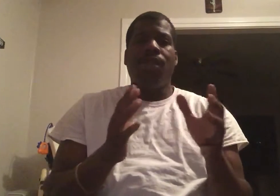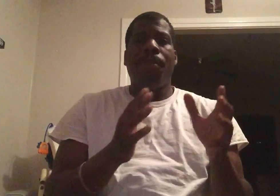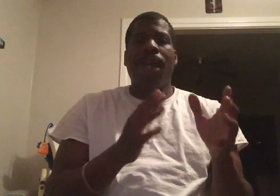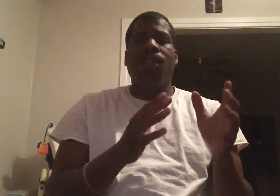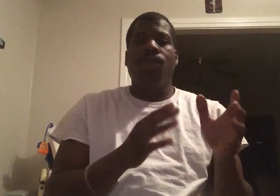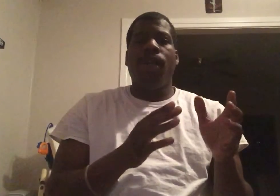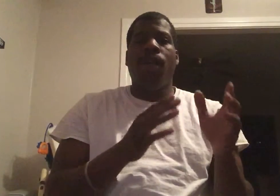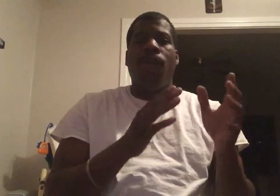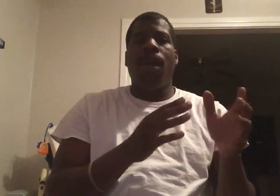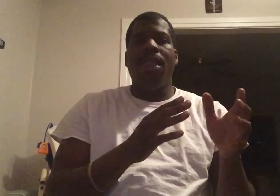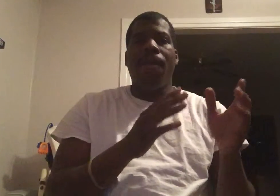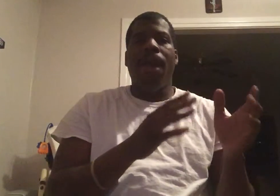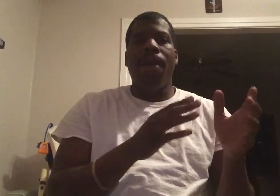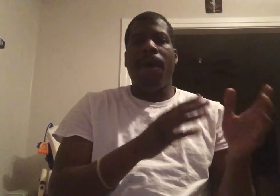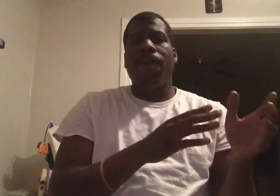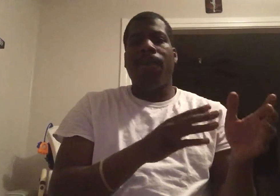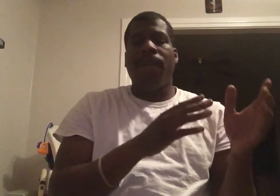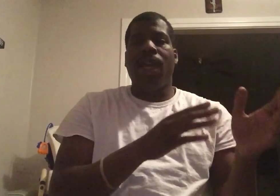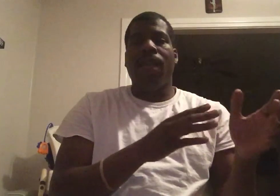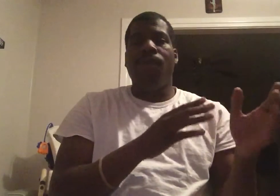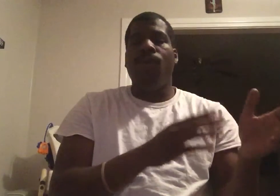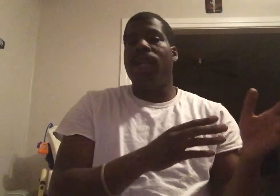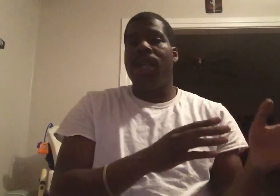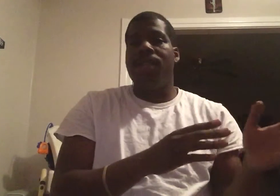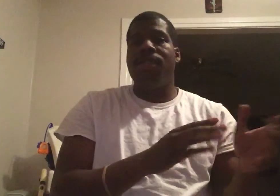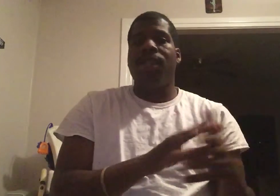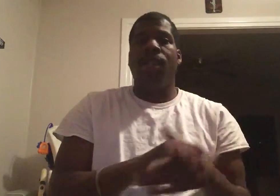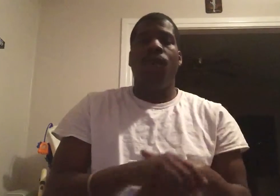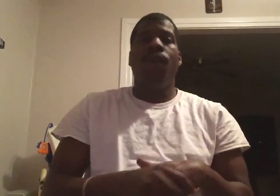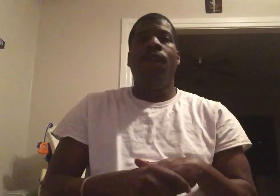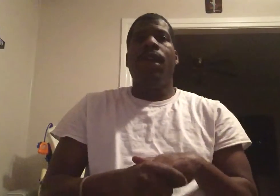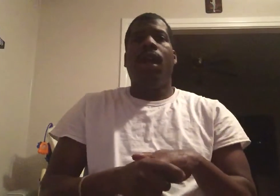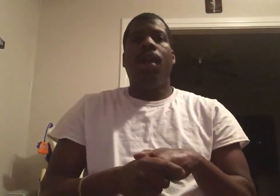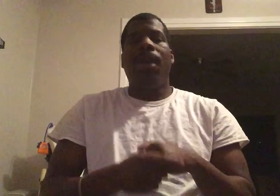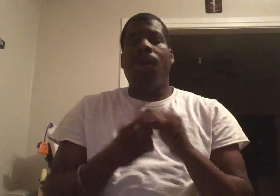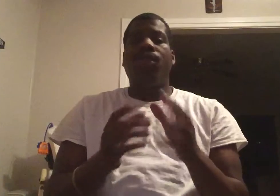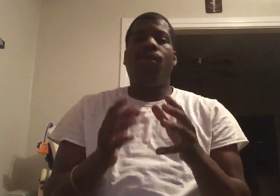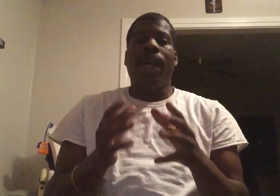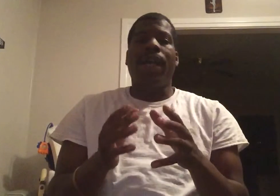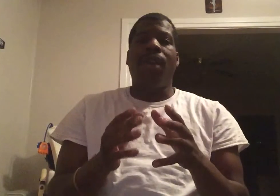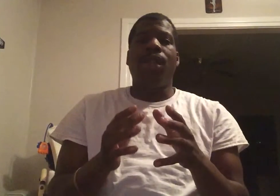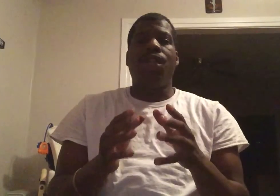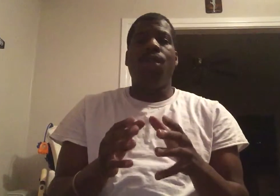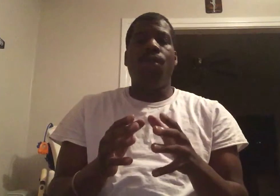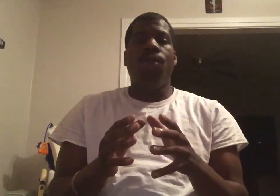show the backstory of why the Pied Piper became who he is, you know I also like how they showed